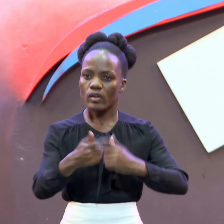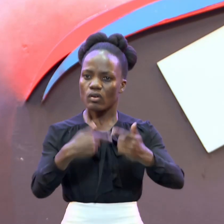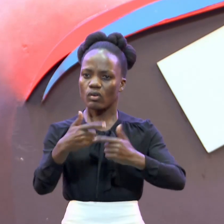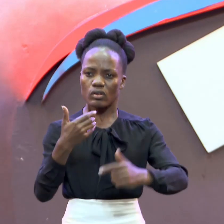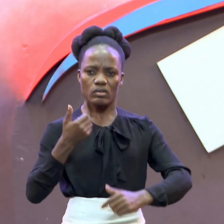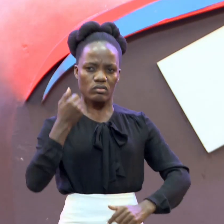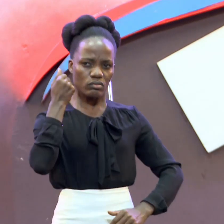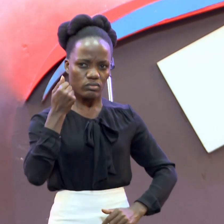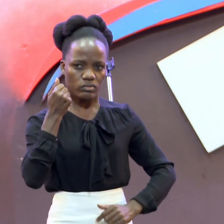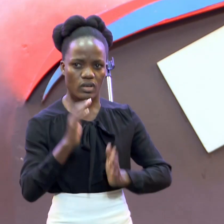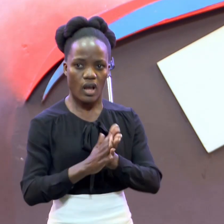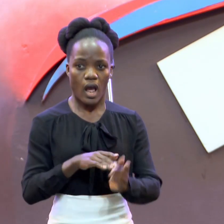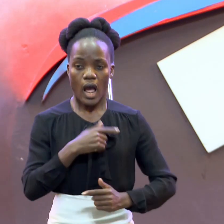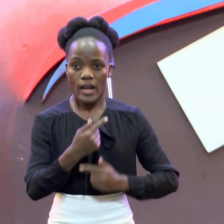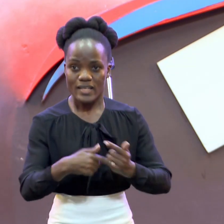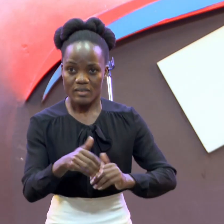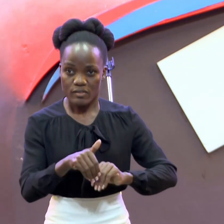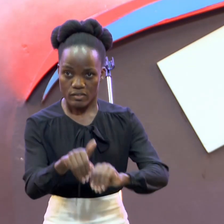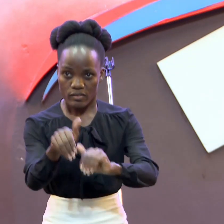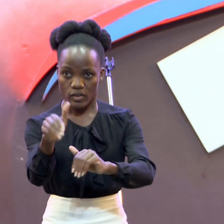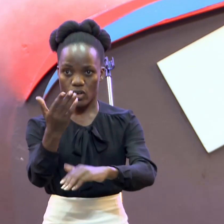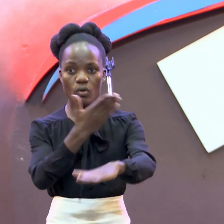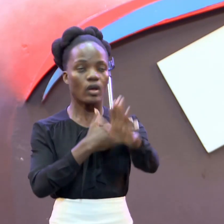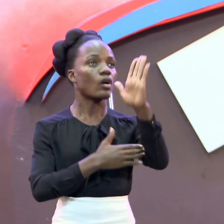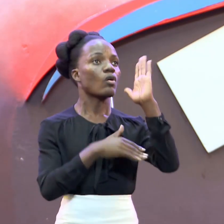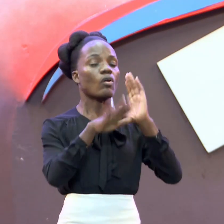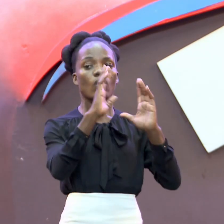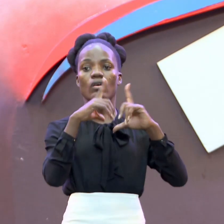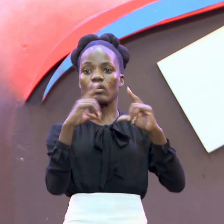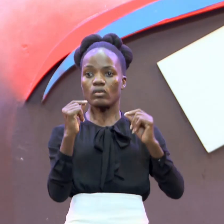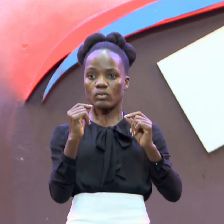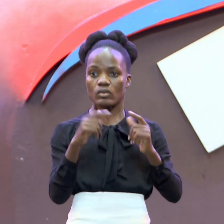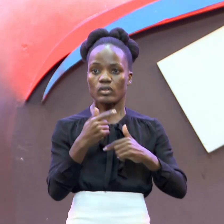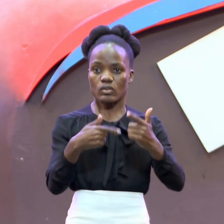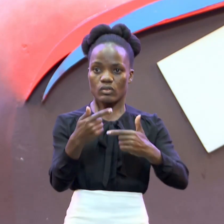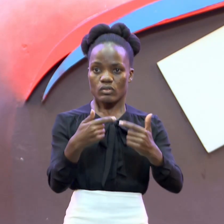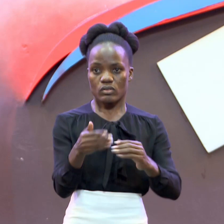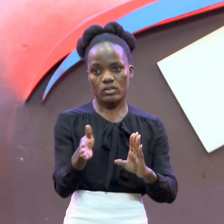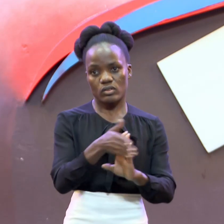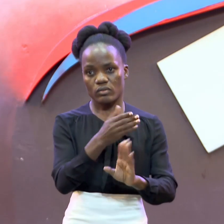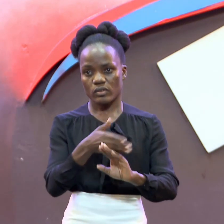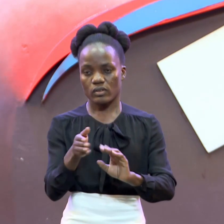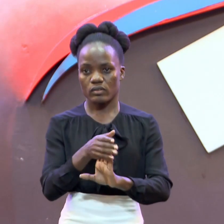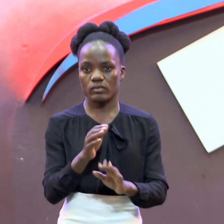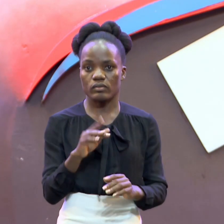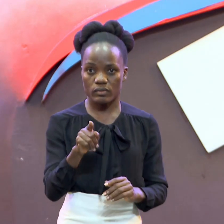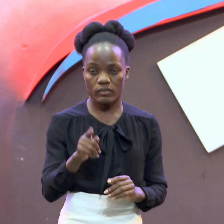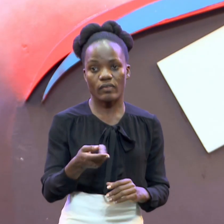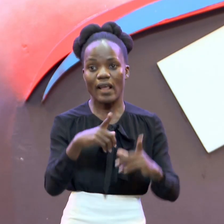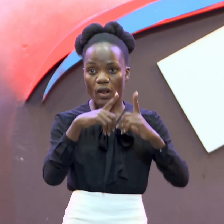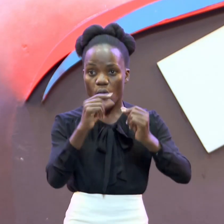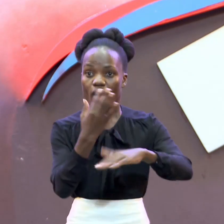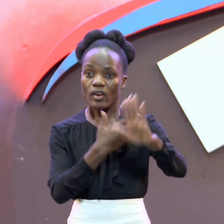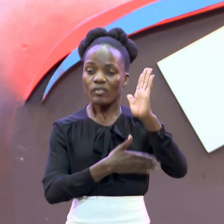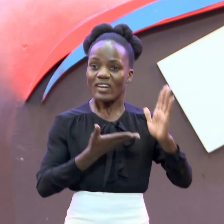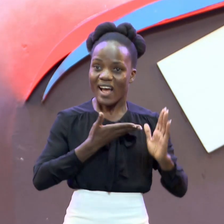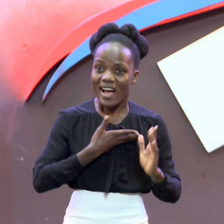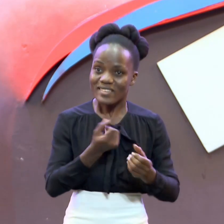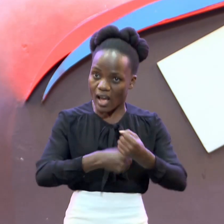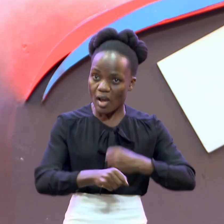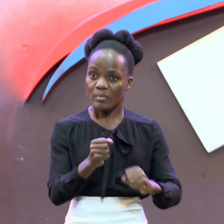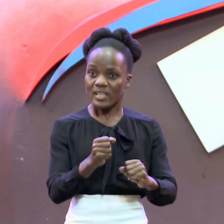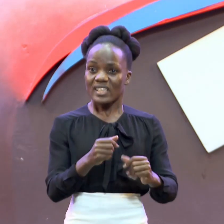of God It will give you That guidance So here That's why It says It has that ability It will penetrate